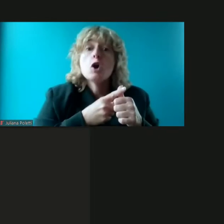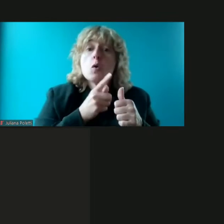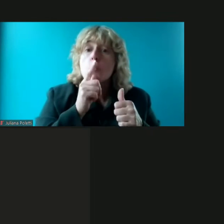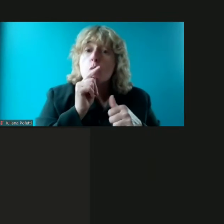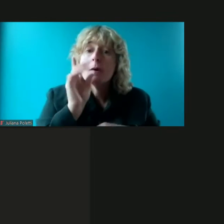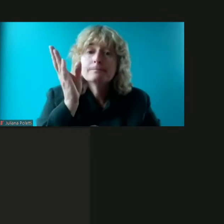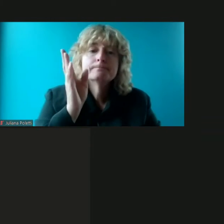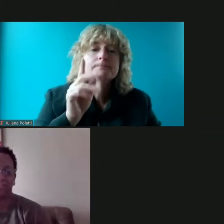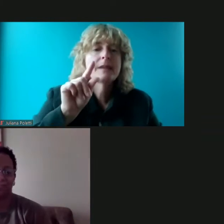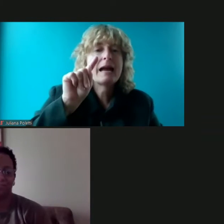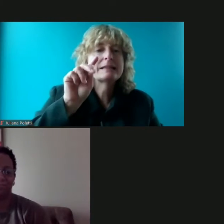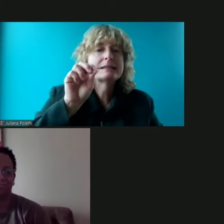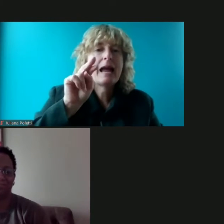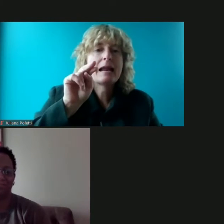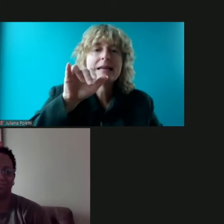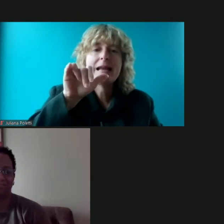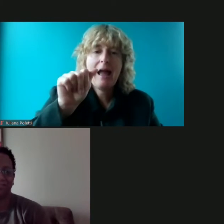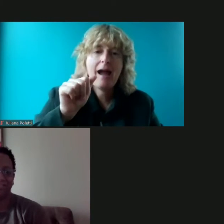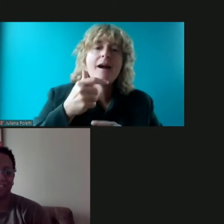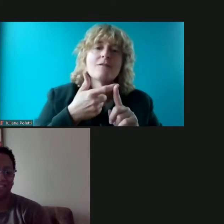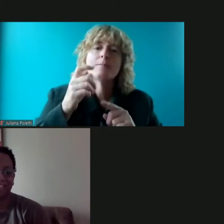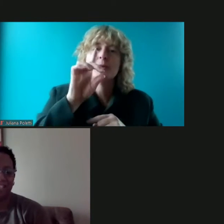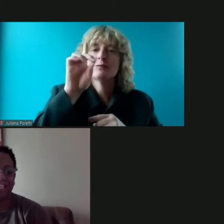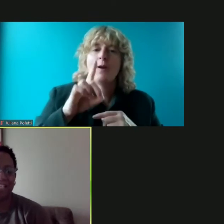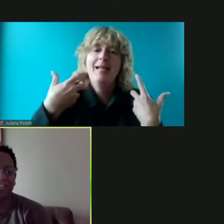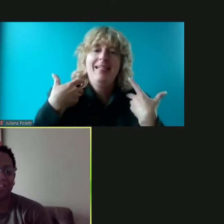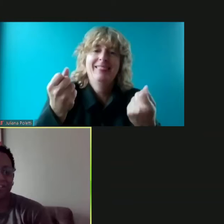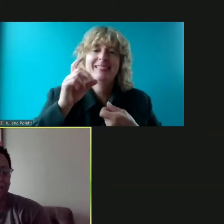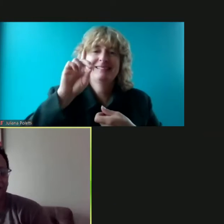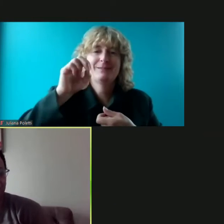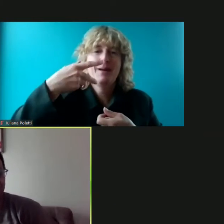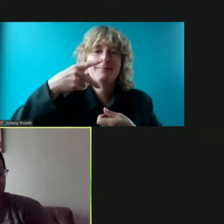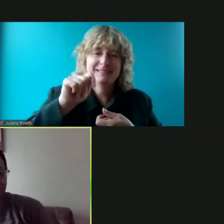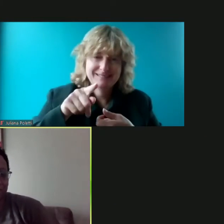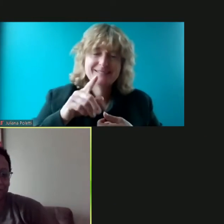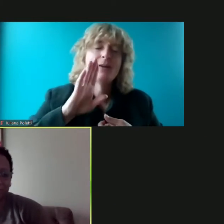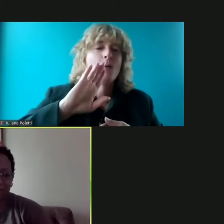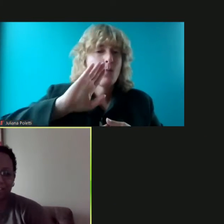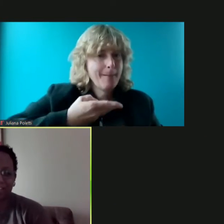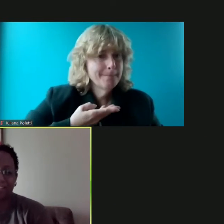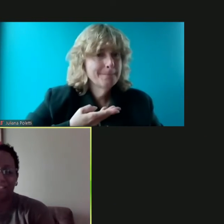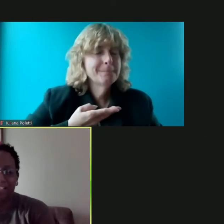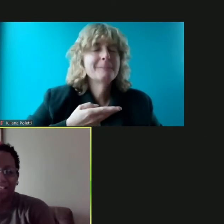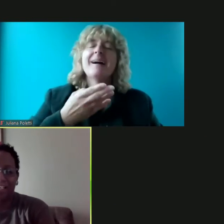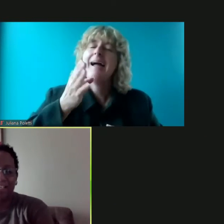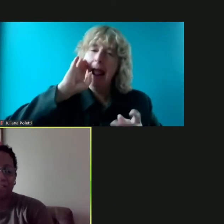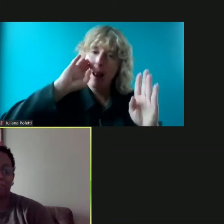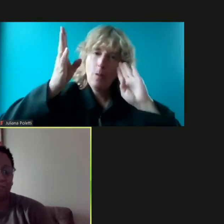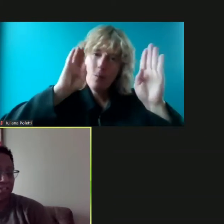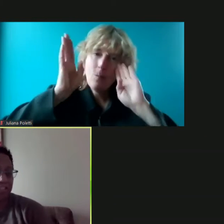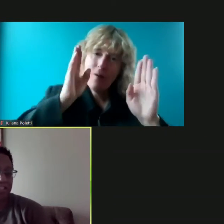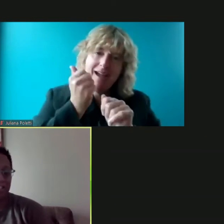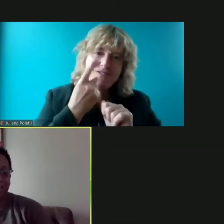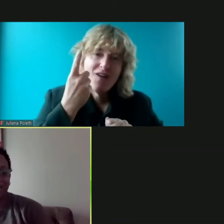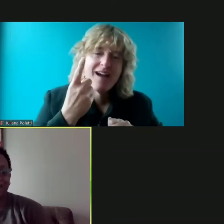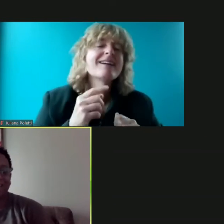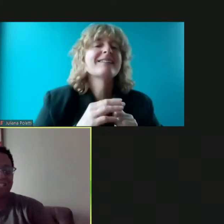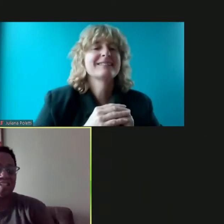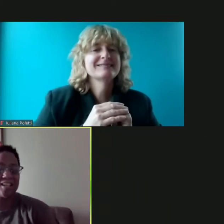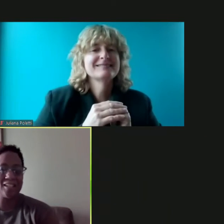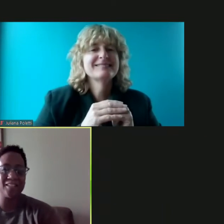welcome tanya hello hello everyone um first